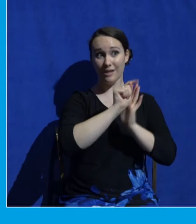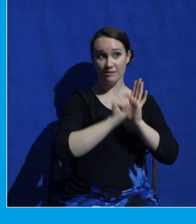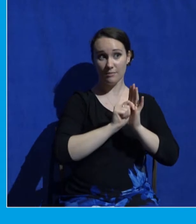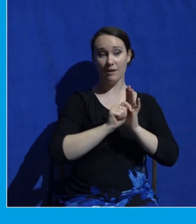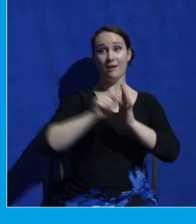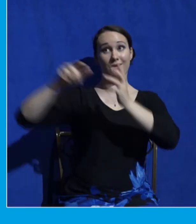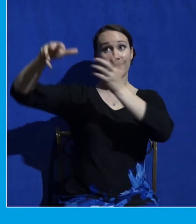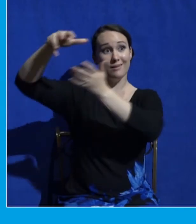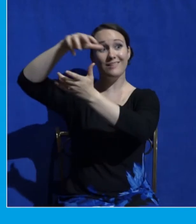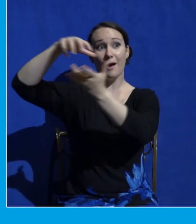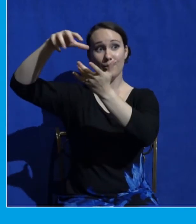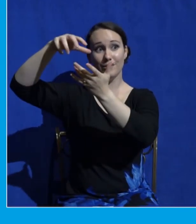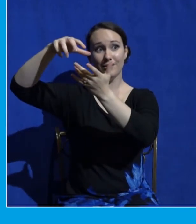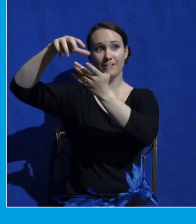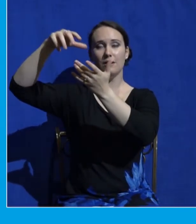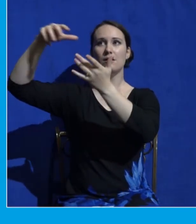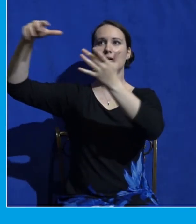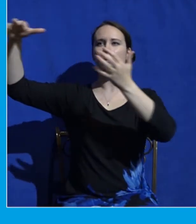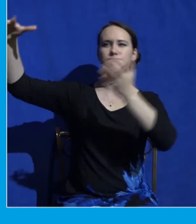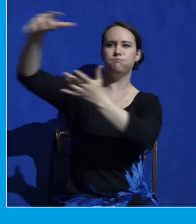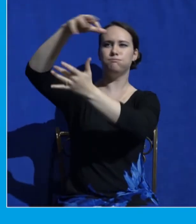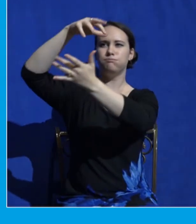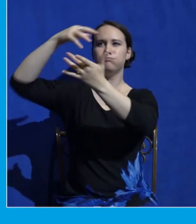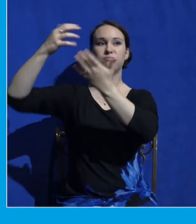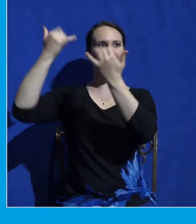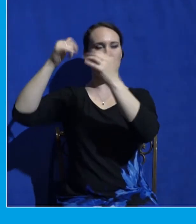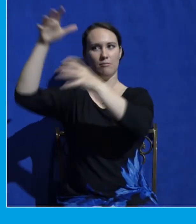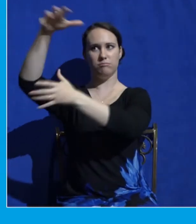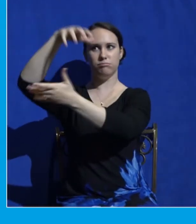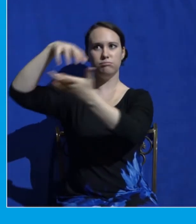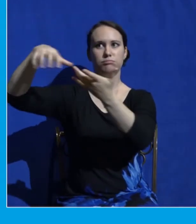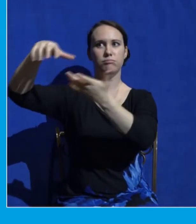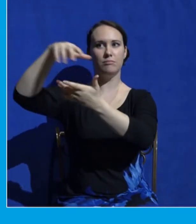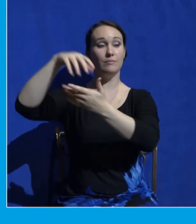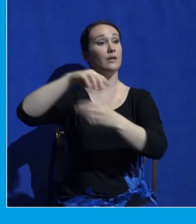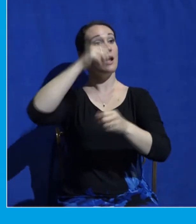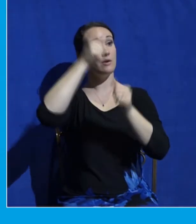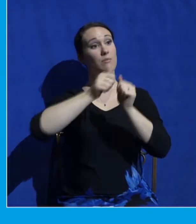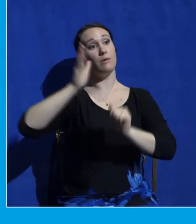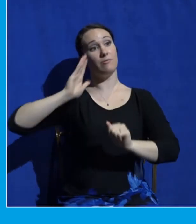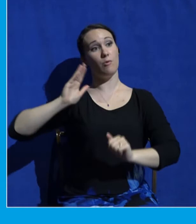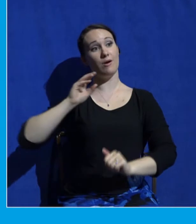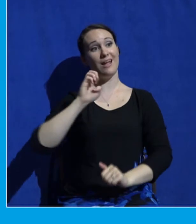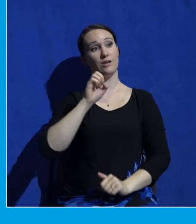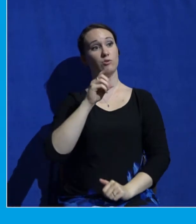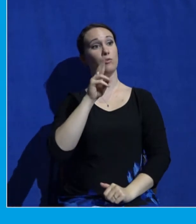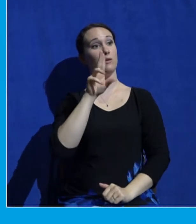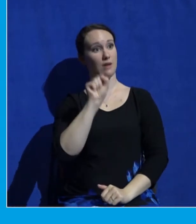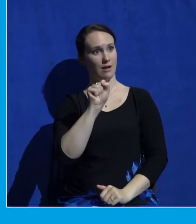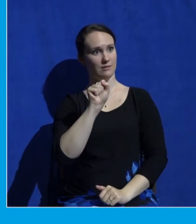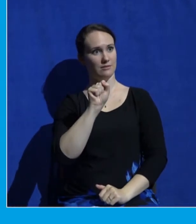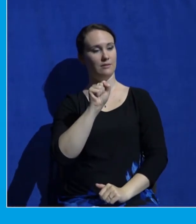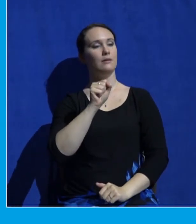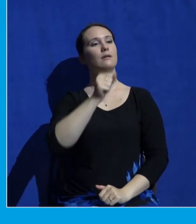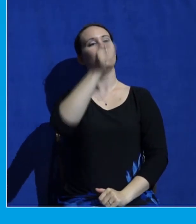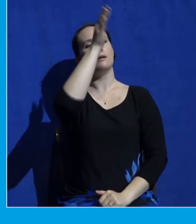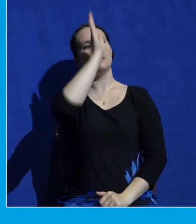and we didn't even dive into the pillar of cloud that God led his people. by during the day through the